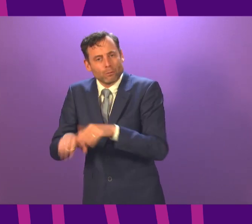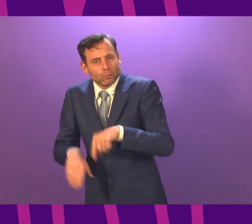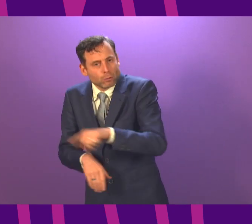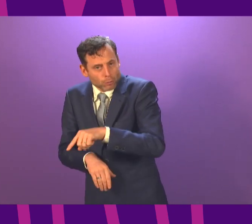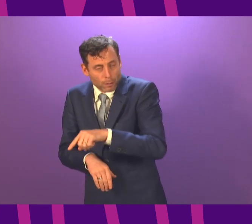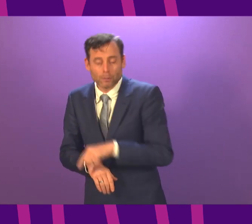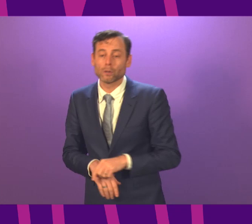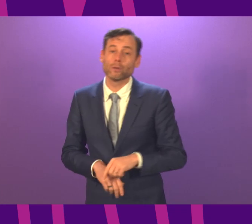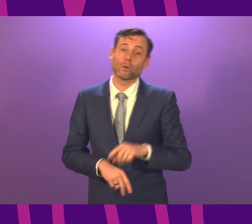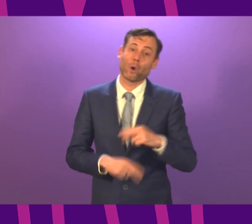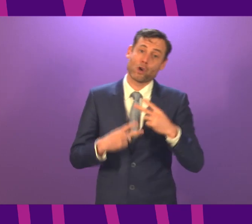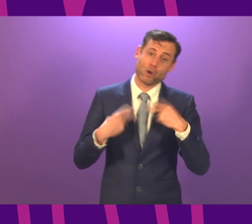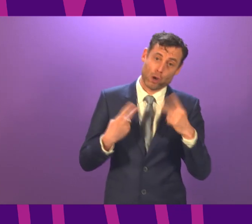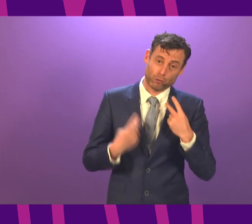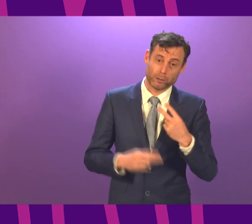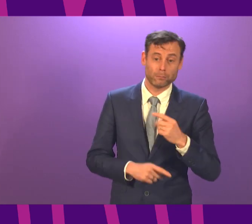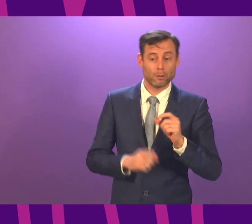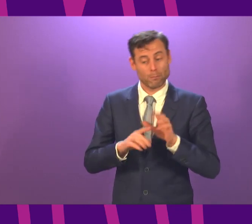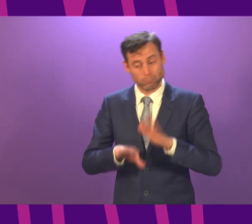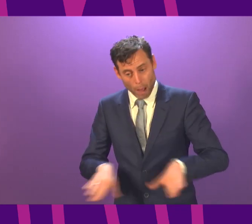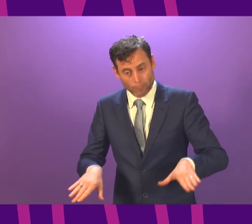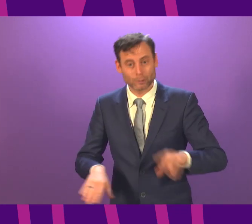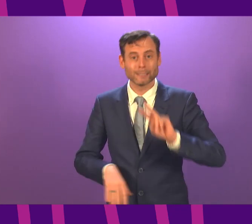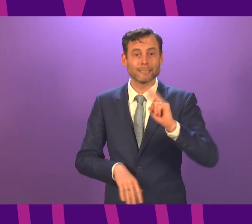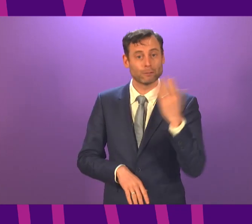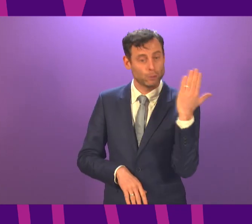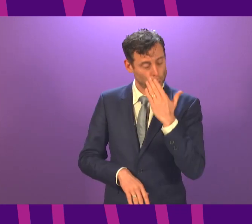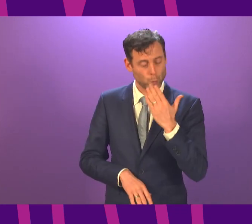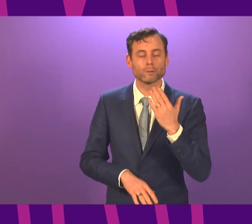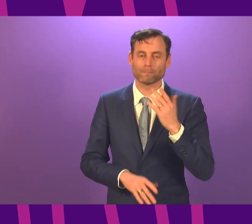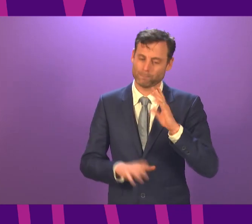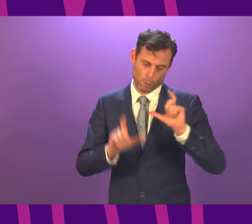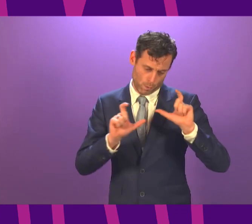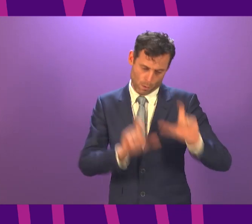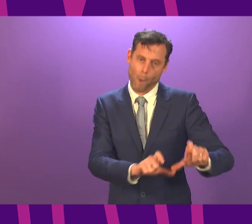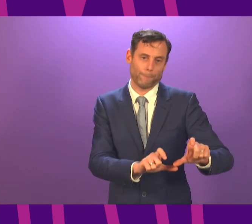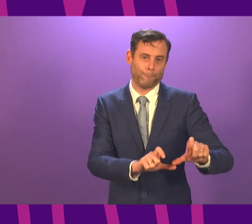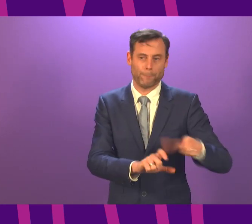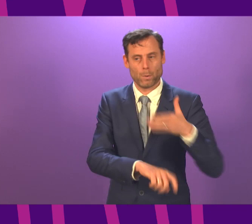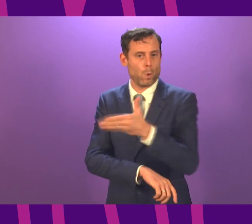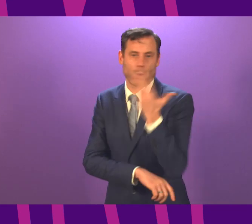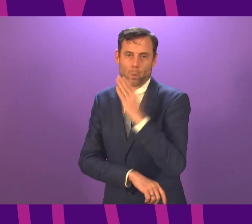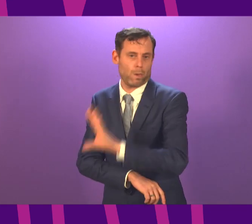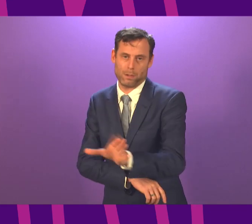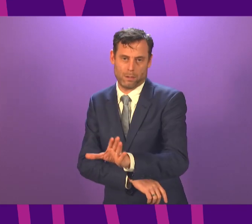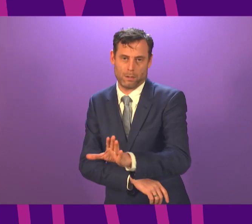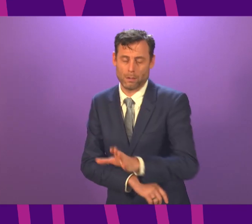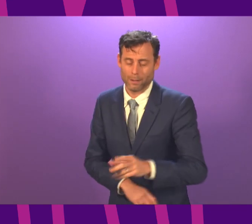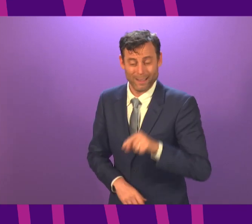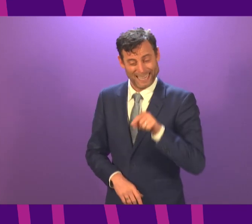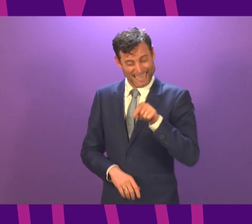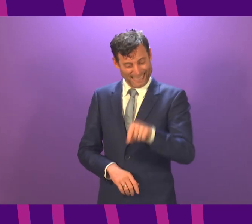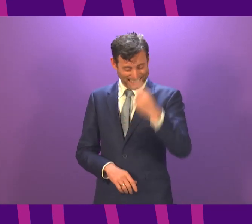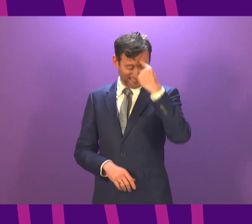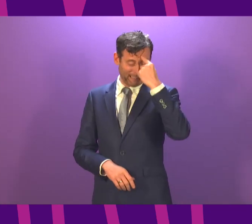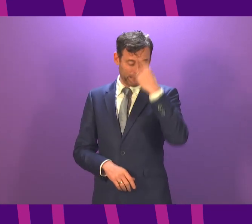doubt at all that of all the difficult decisions we have had to take today, this was the most difficult of all and its impact is of